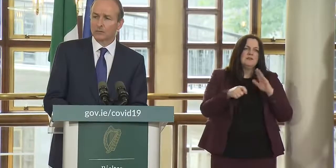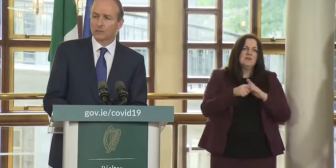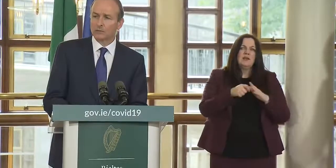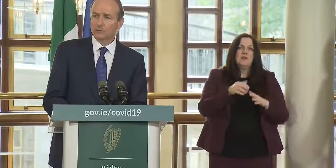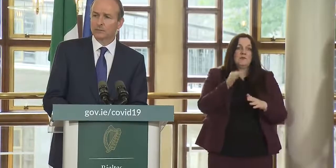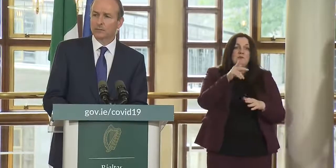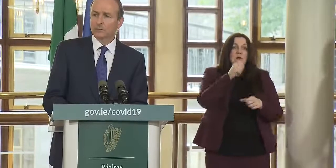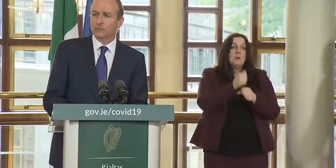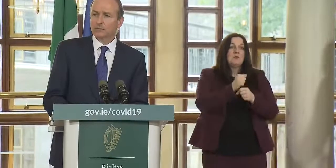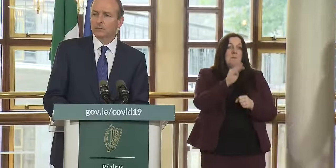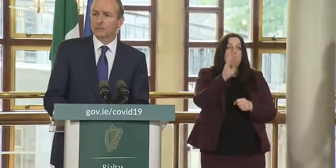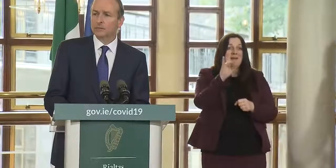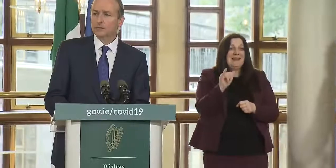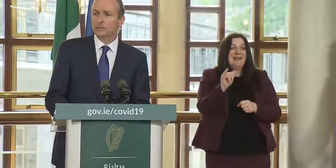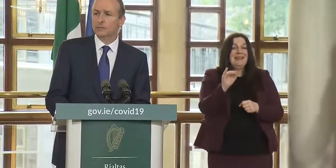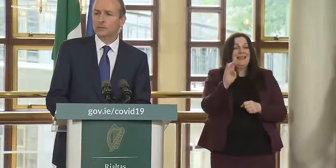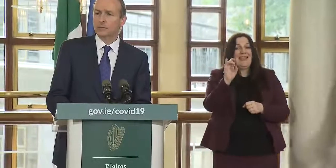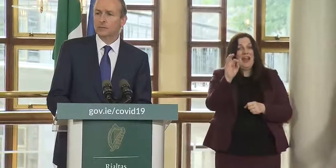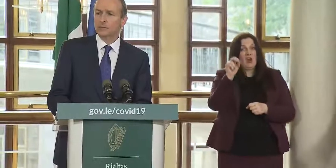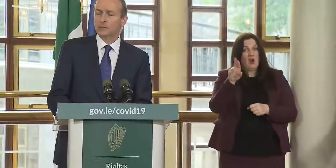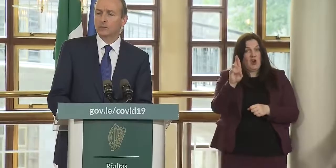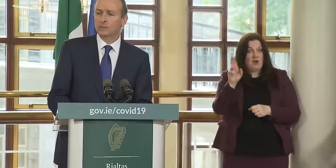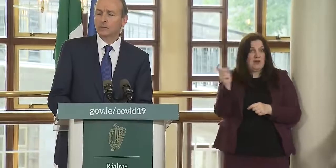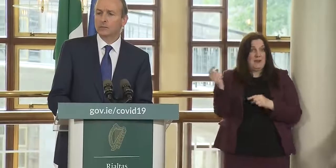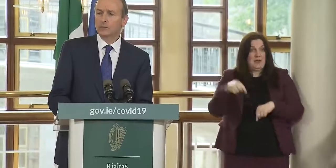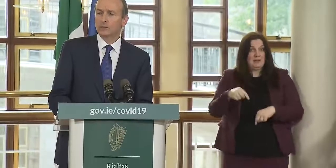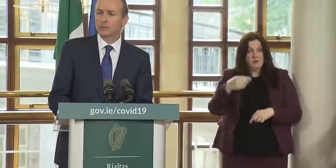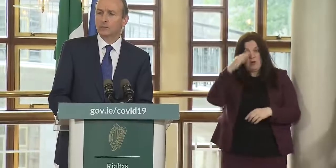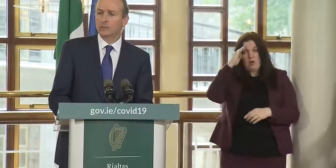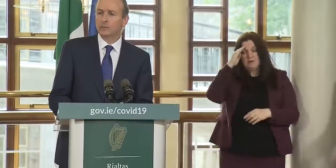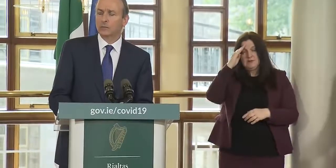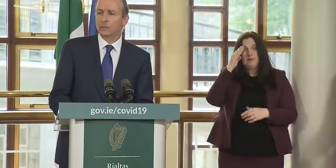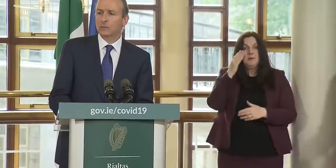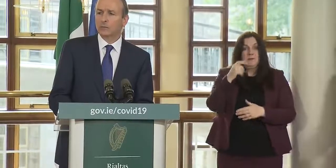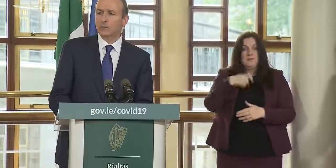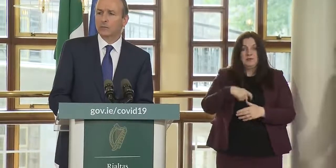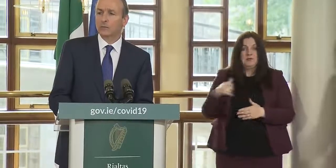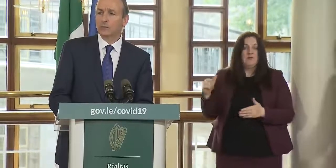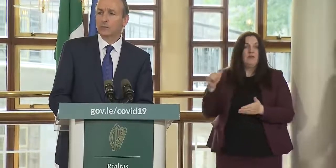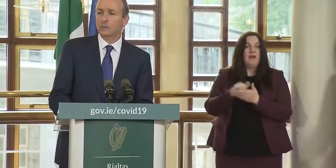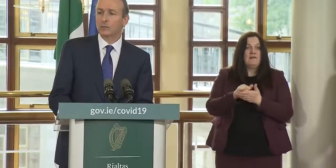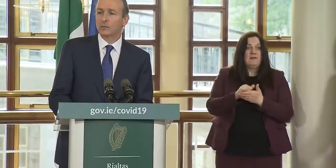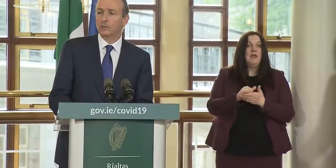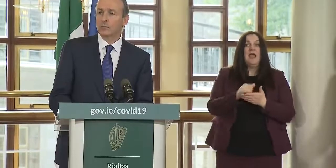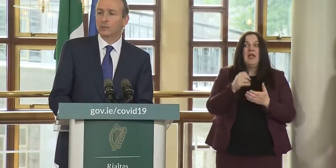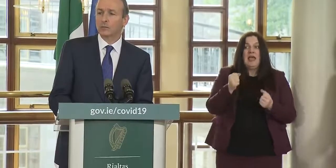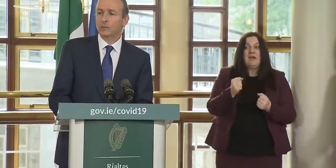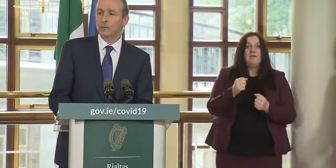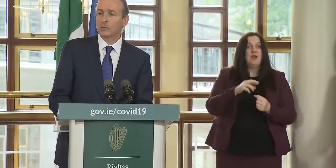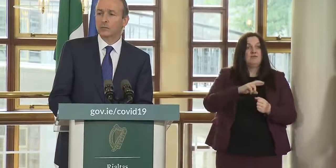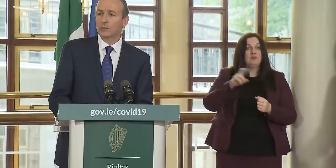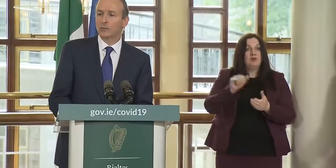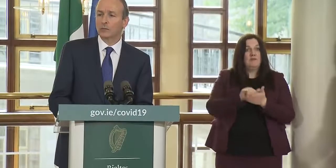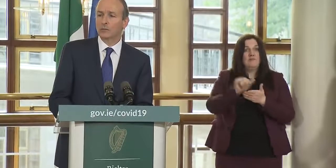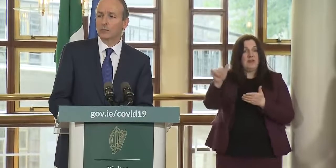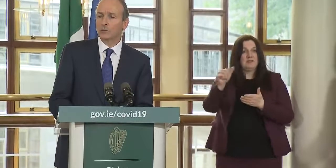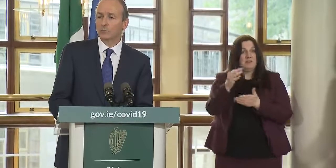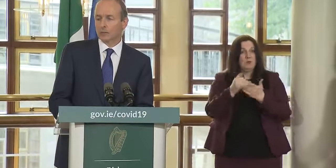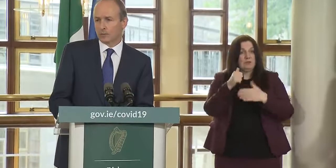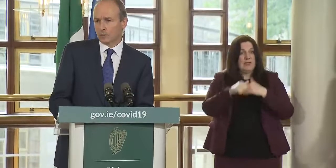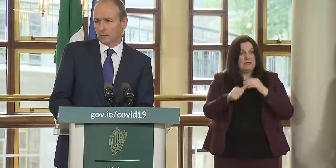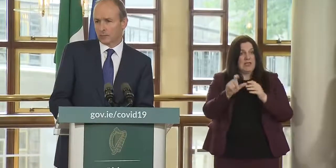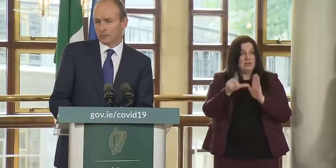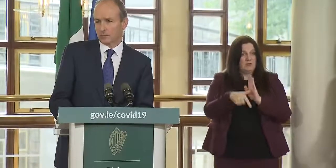came back into ireland why isn't someone who arrives back here and has a return flight only a couple of days later why aren't they turned away at the point of entry